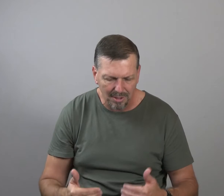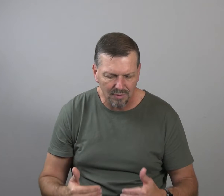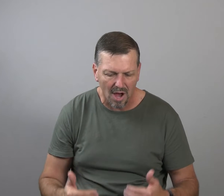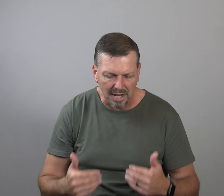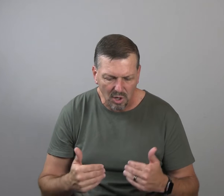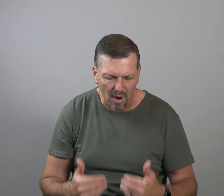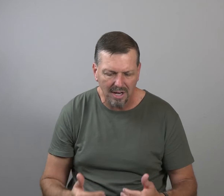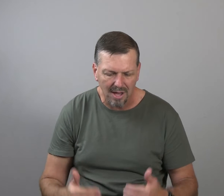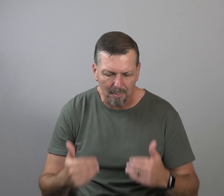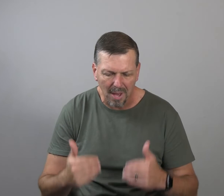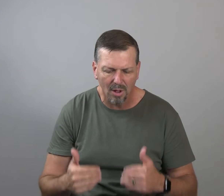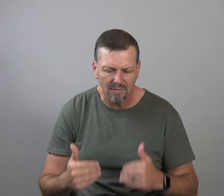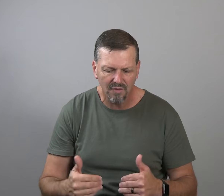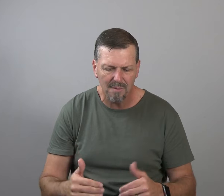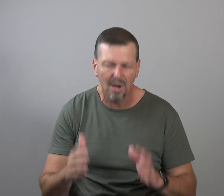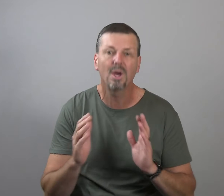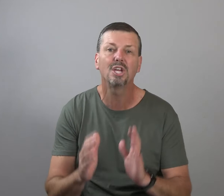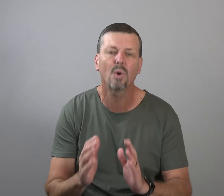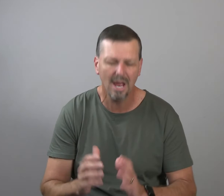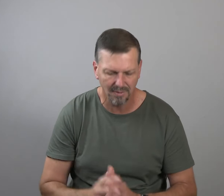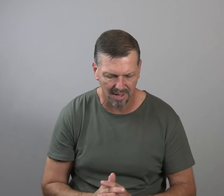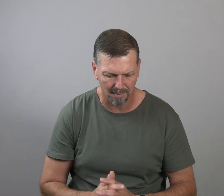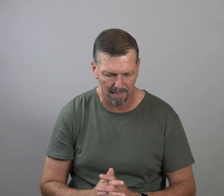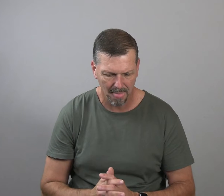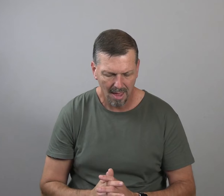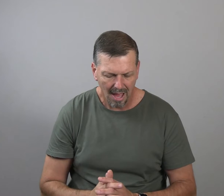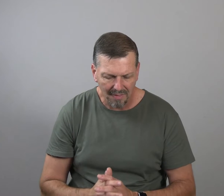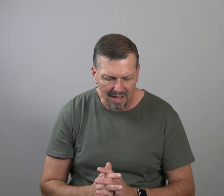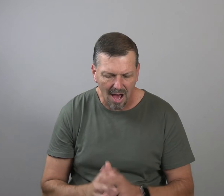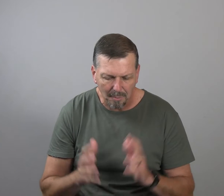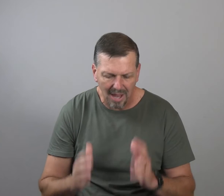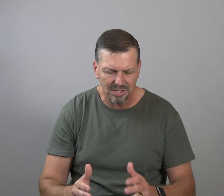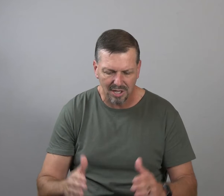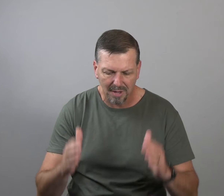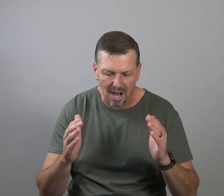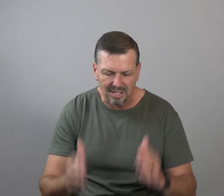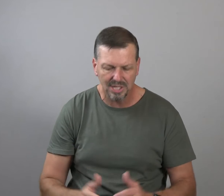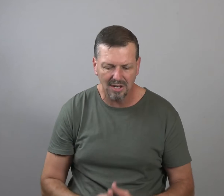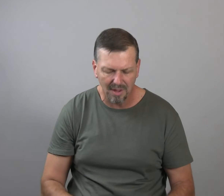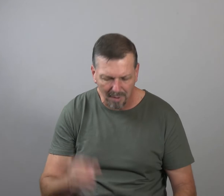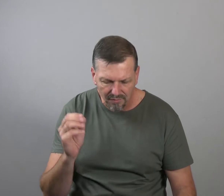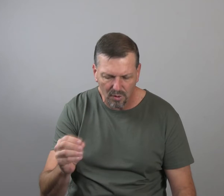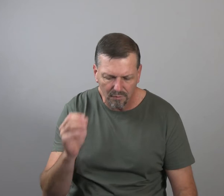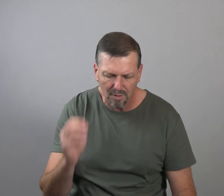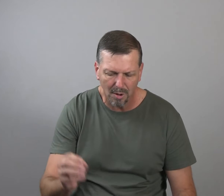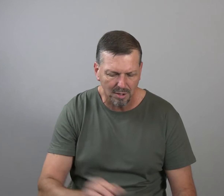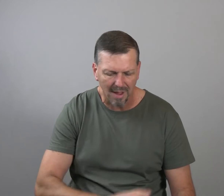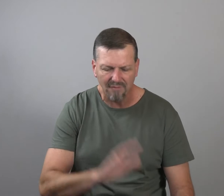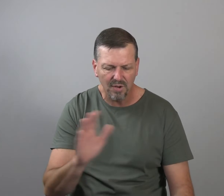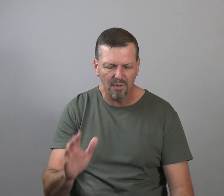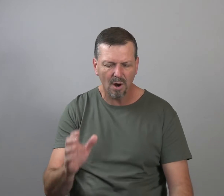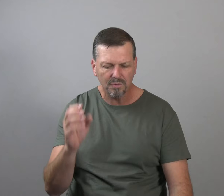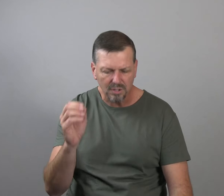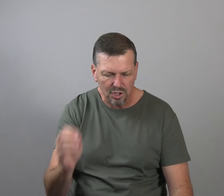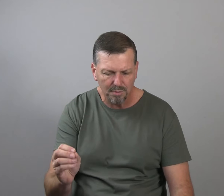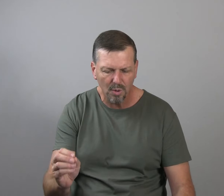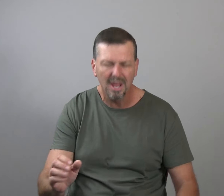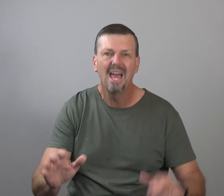image of God, he created him male and female. He created them. And then God blessed them, and God said to them, be fruitful and multiply. Fill the earth and subdue it.